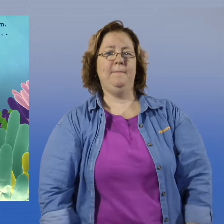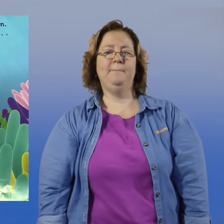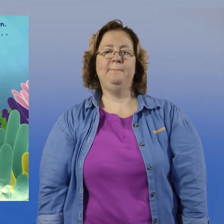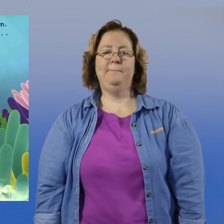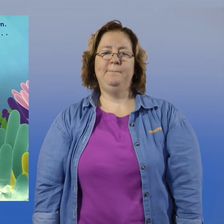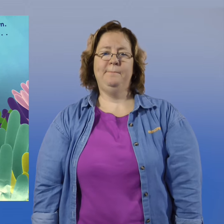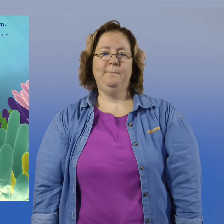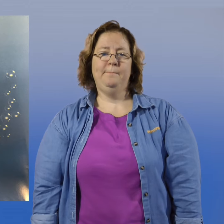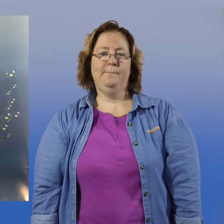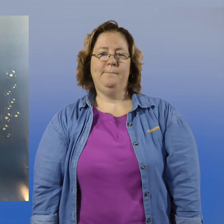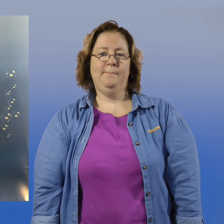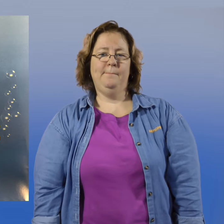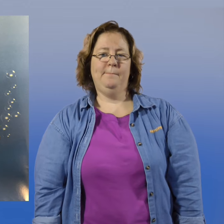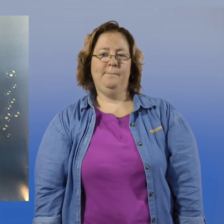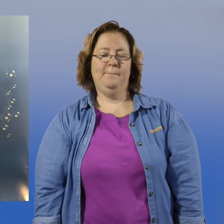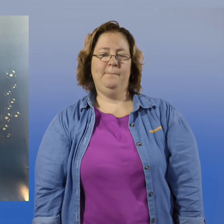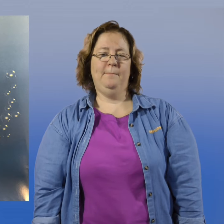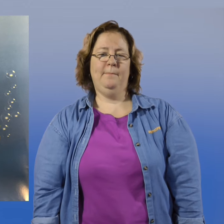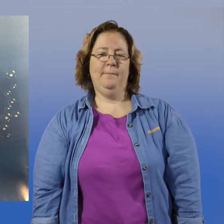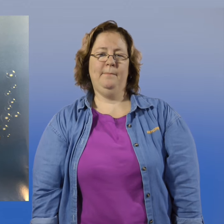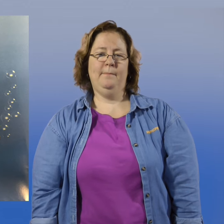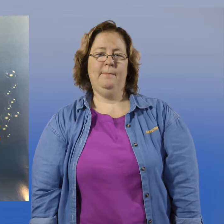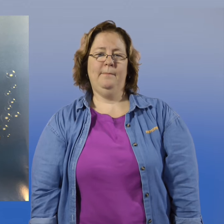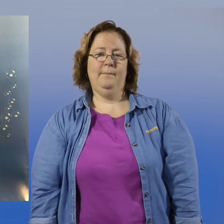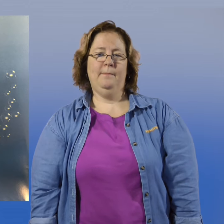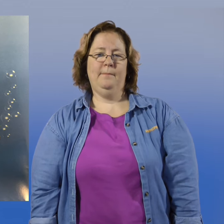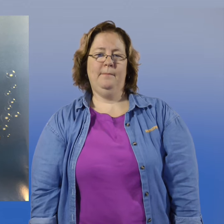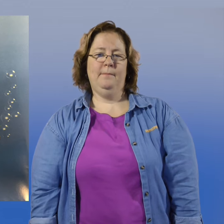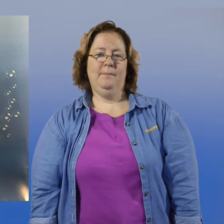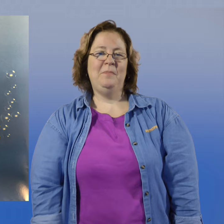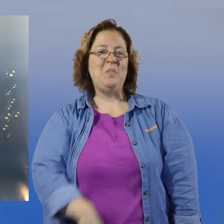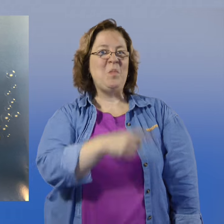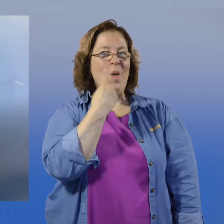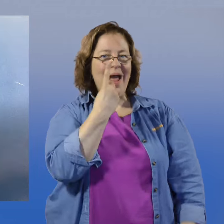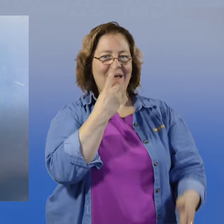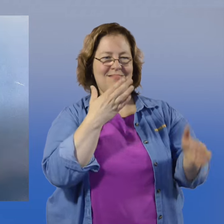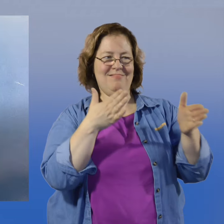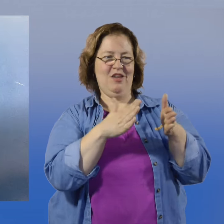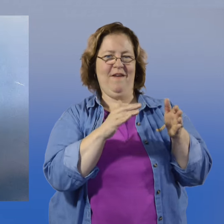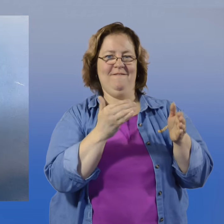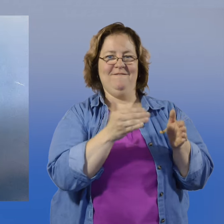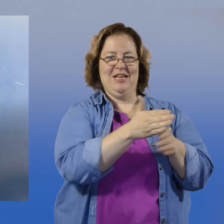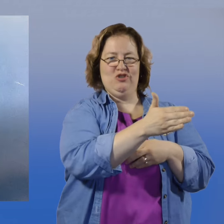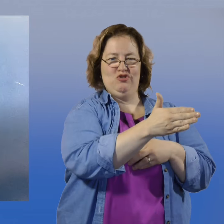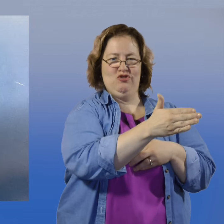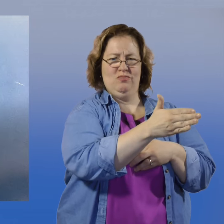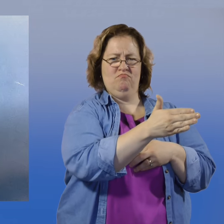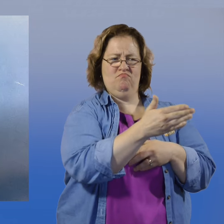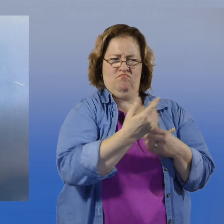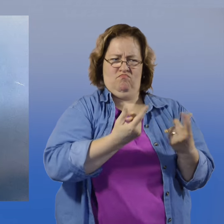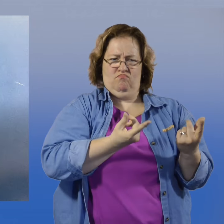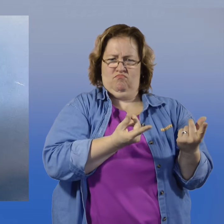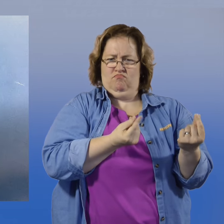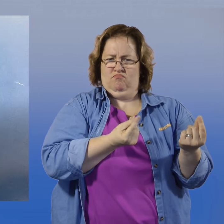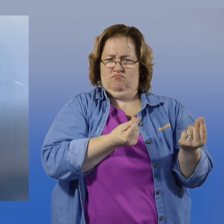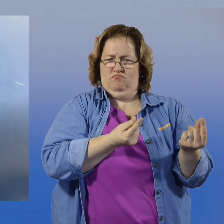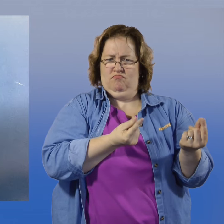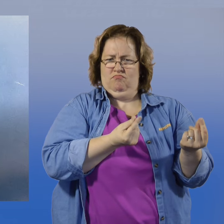one little fish. What will he